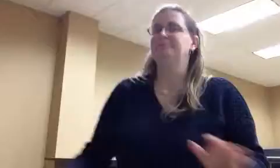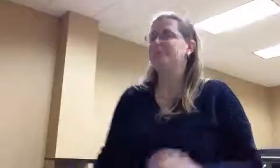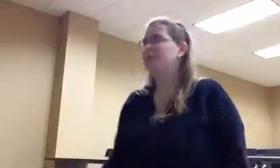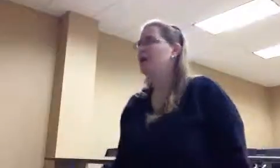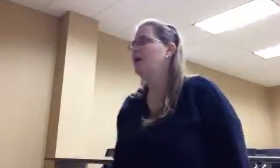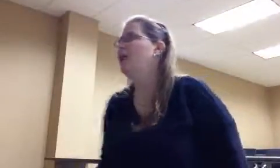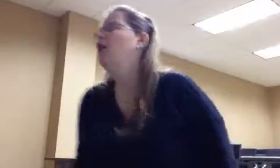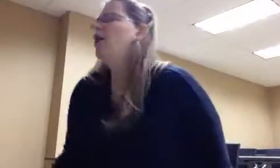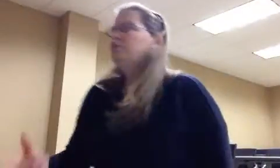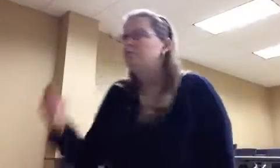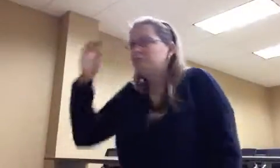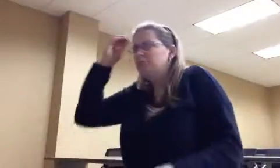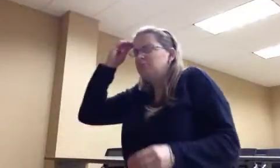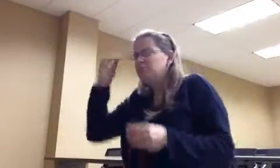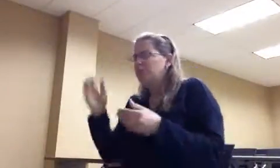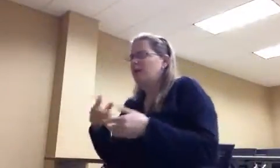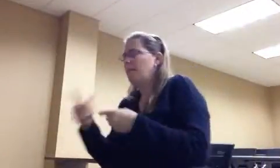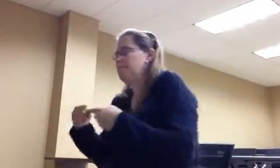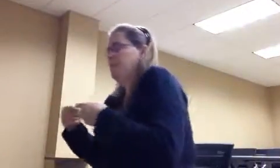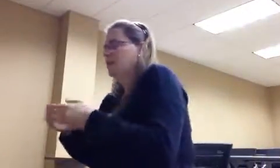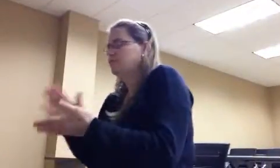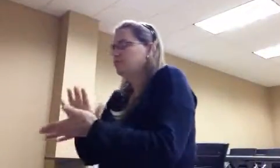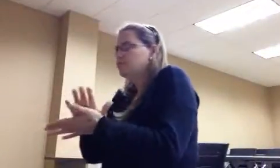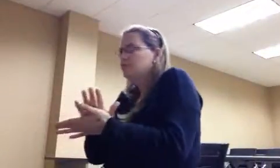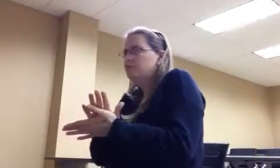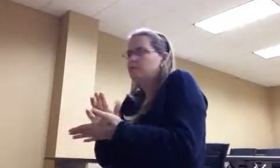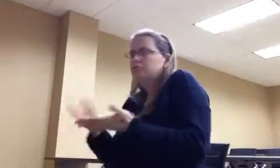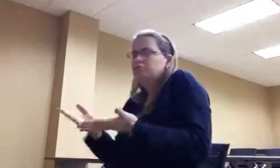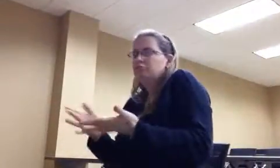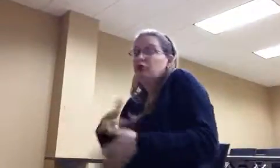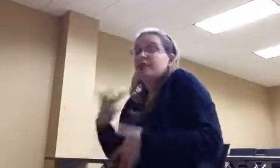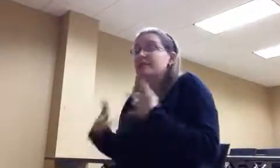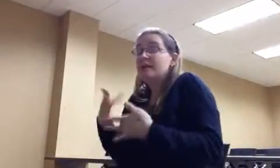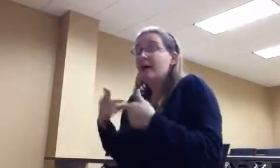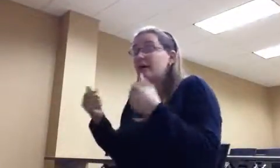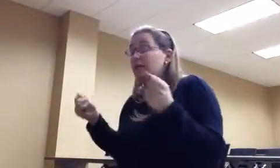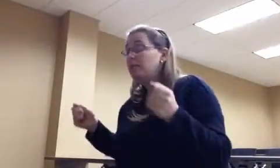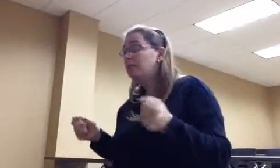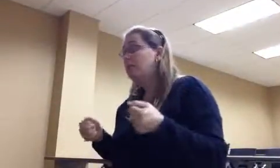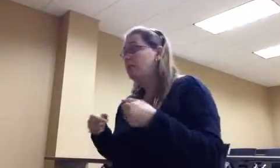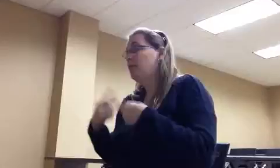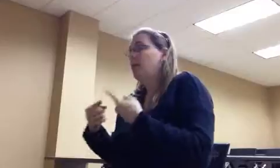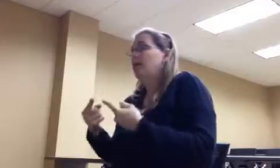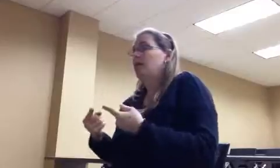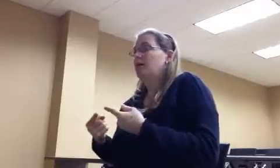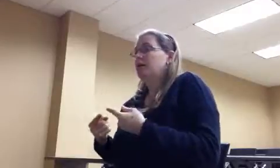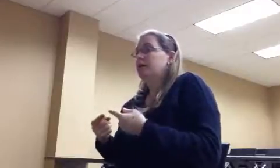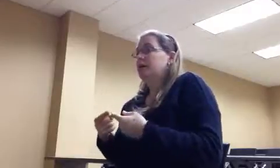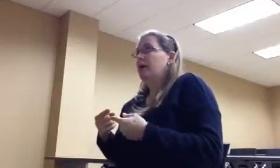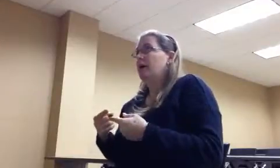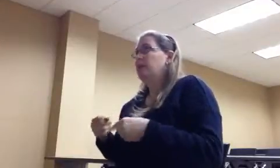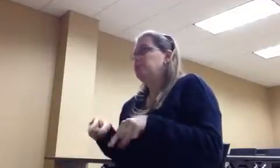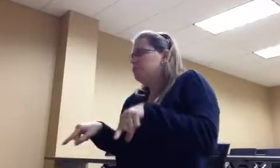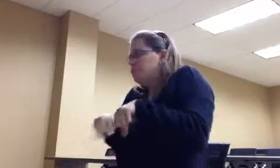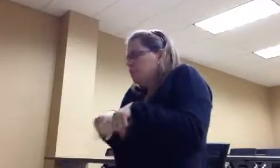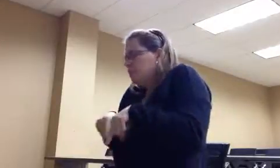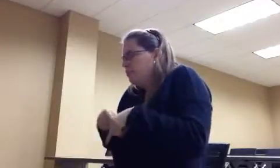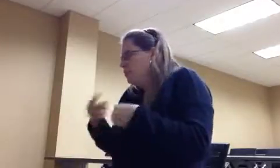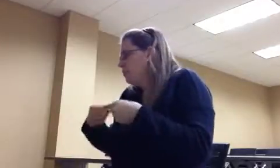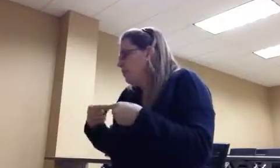What are you excited about from that grade English? What are you nervous about and what can I do? Those are the things the writer should say. Flip